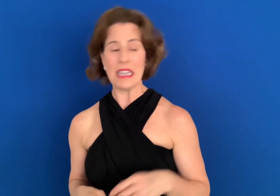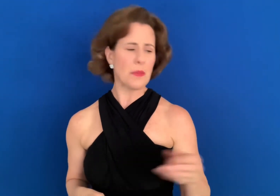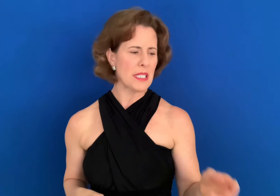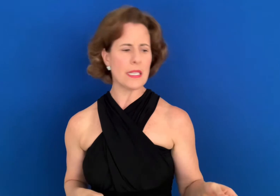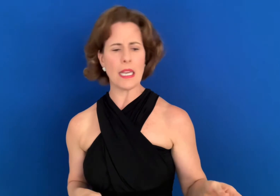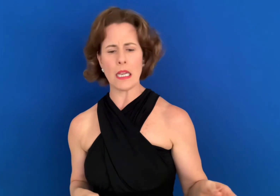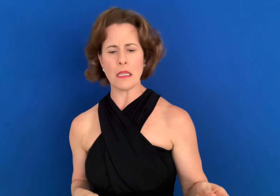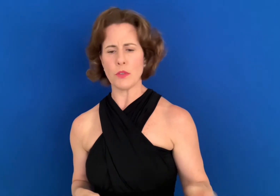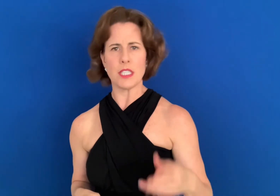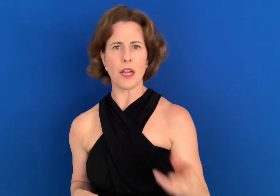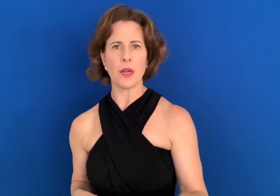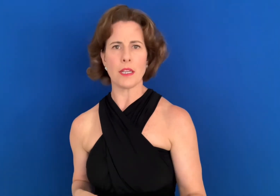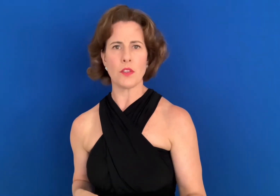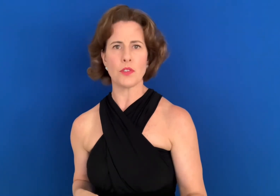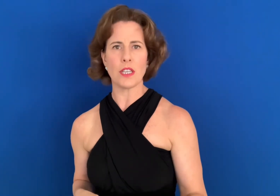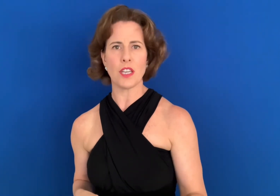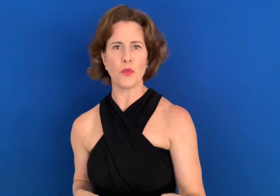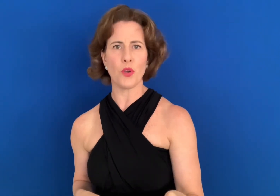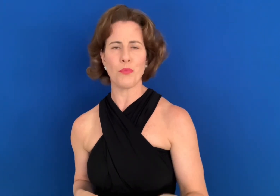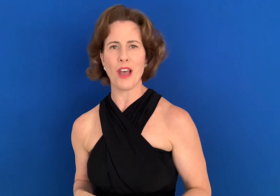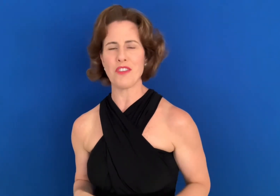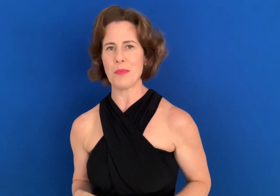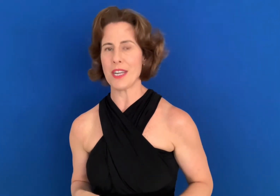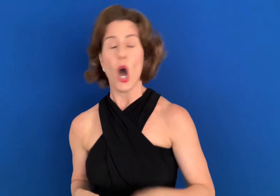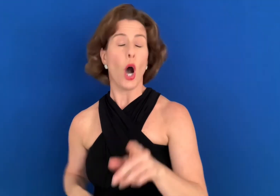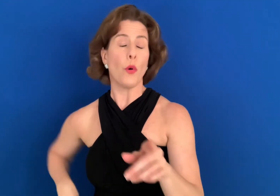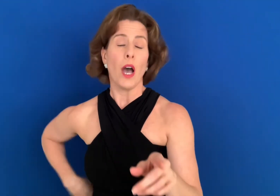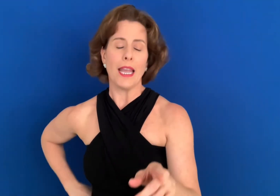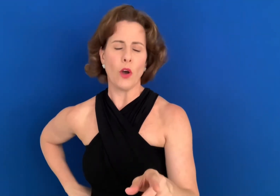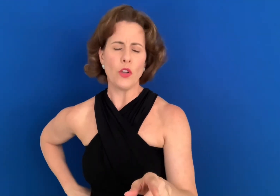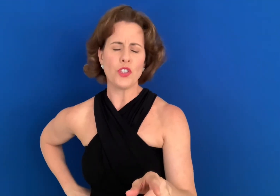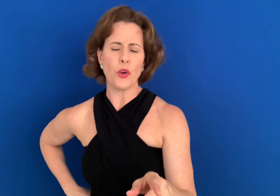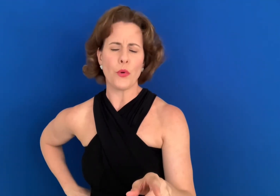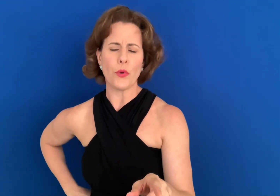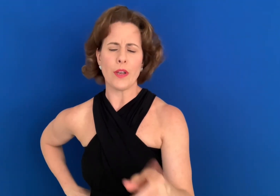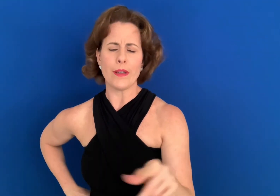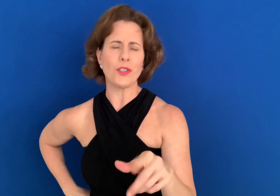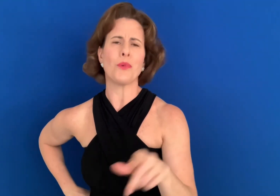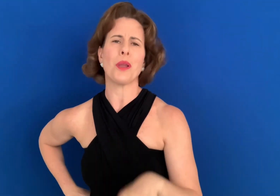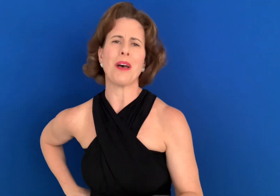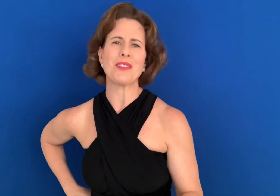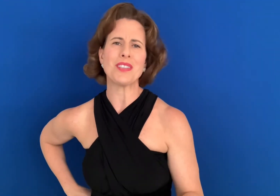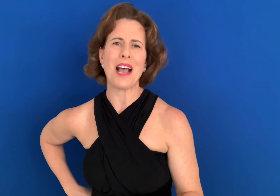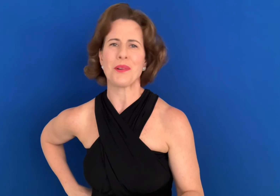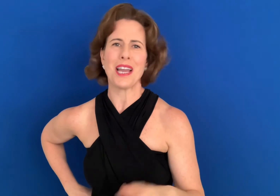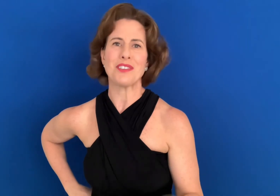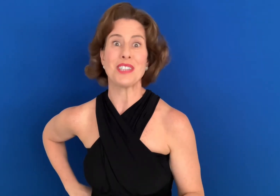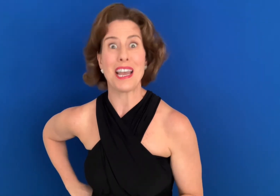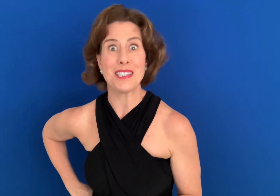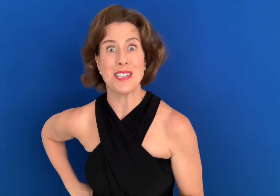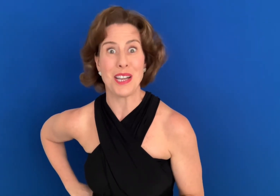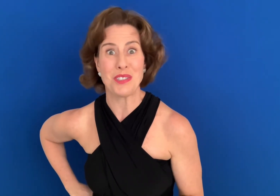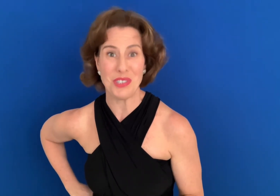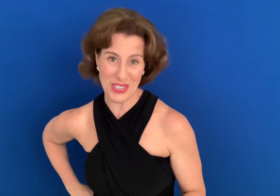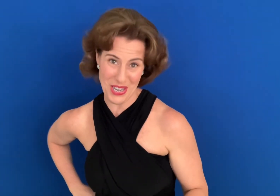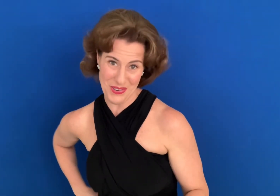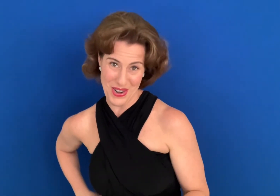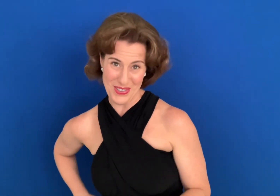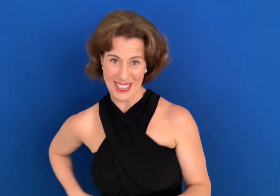limousine, redecorating the dressing room, private maid. Oh, and also, don't worry about the salary. I just added an extra zero. Well,